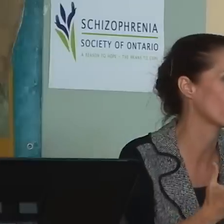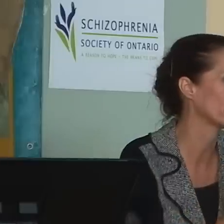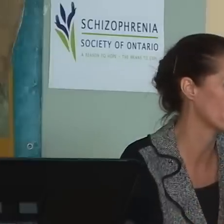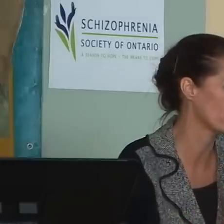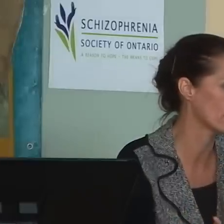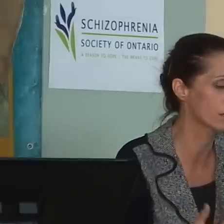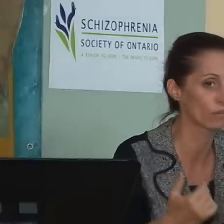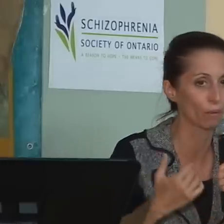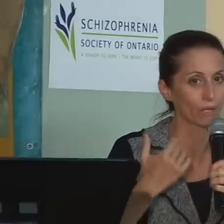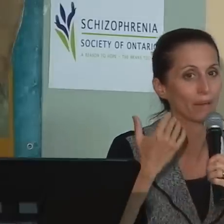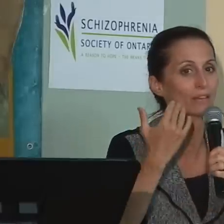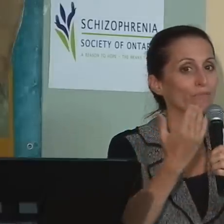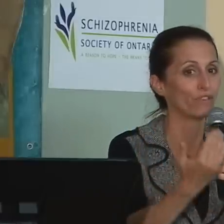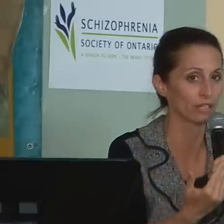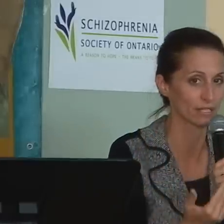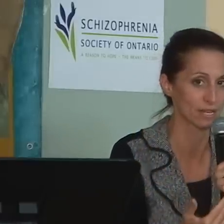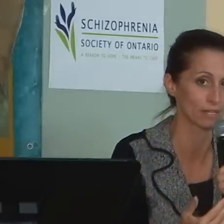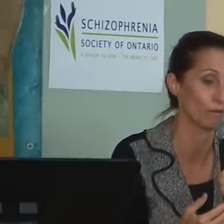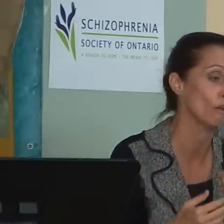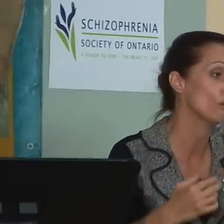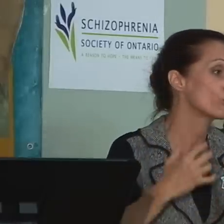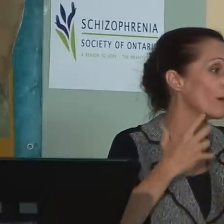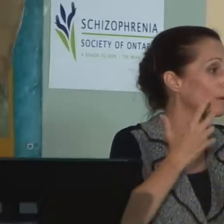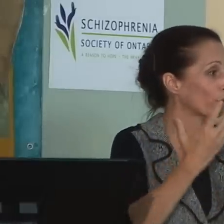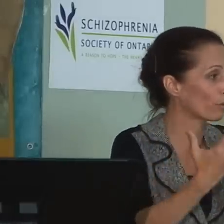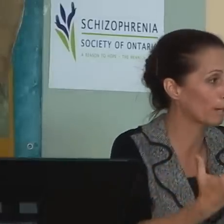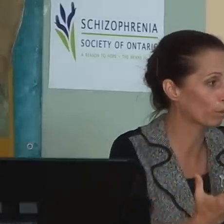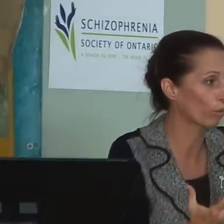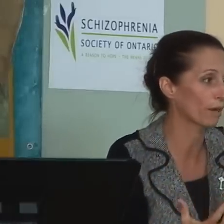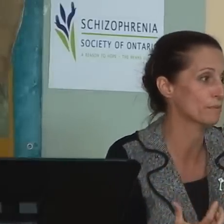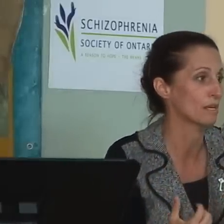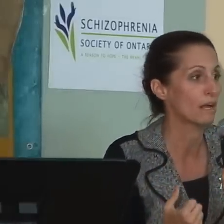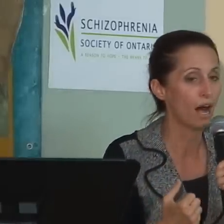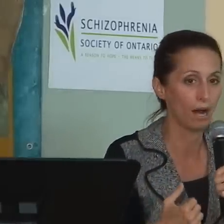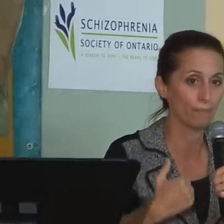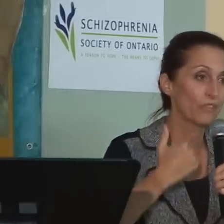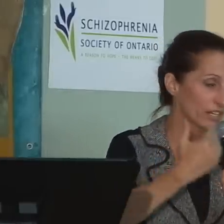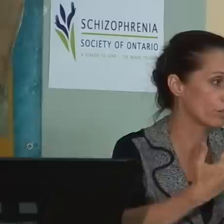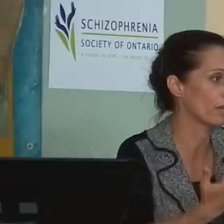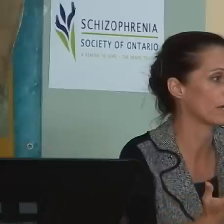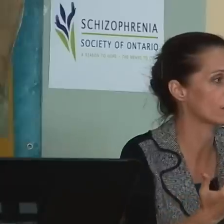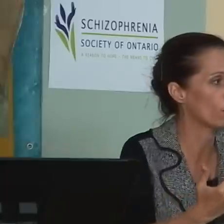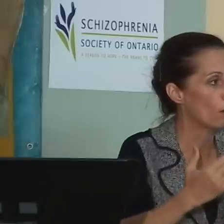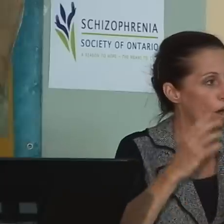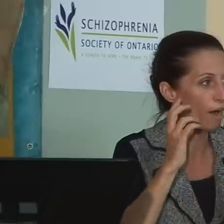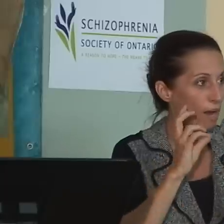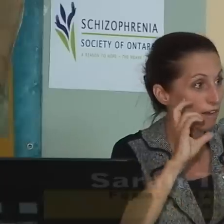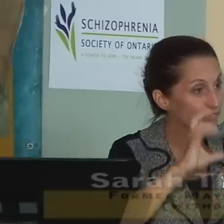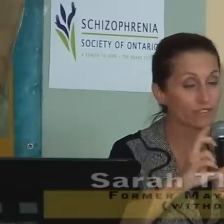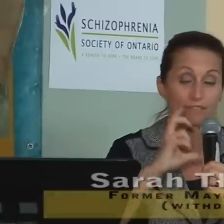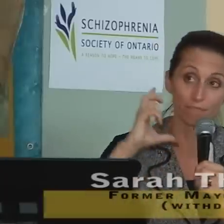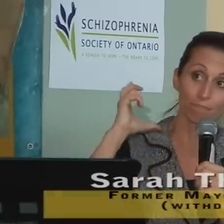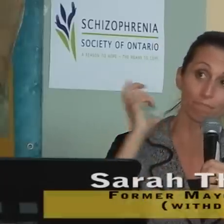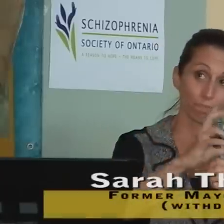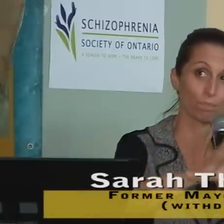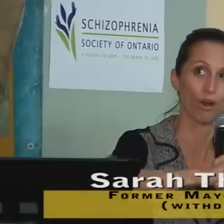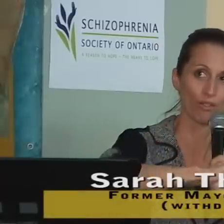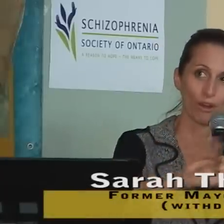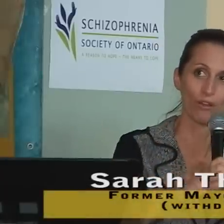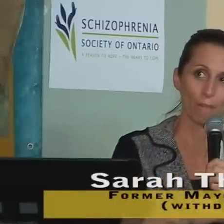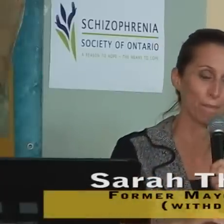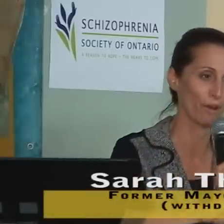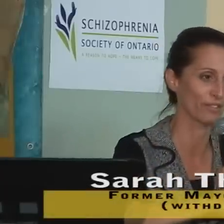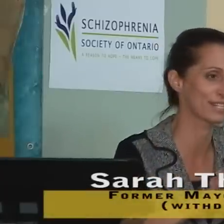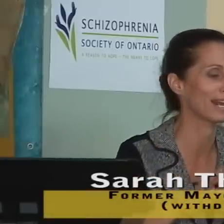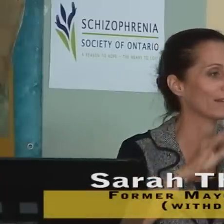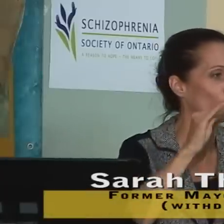rec center so we can do this so that we can make them fully accessible so that we can create programs that do that. So I've put